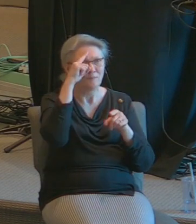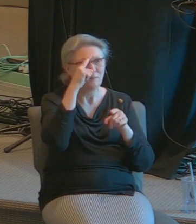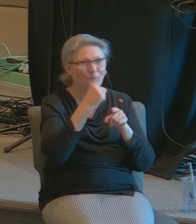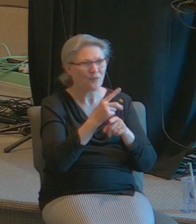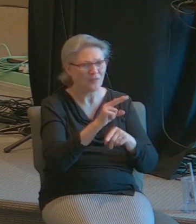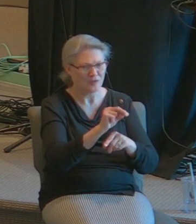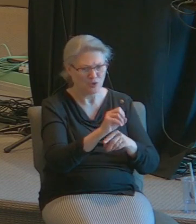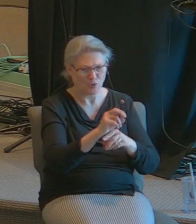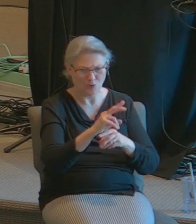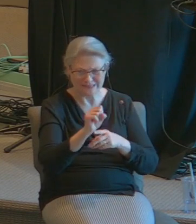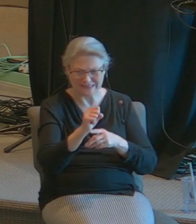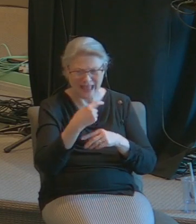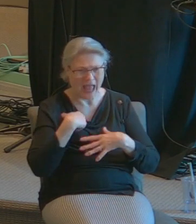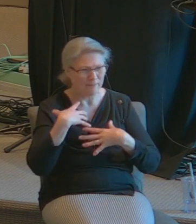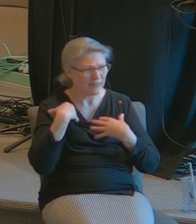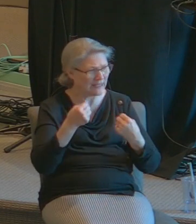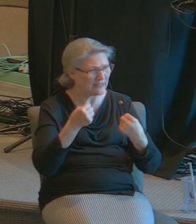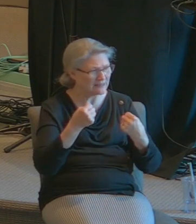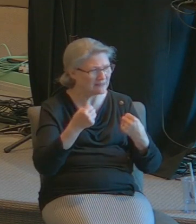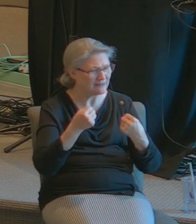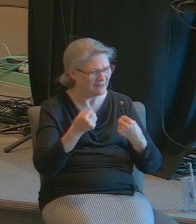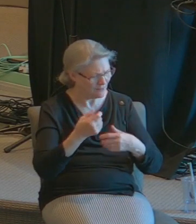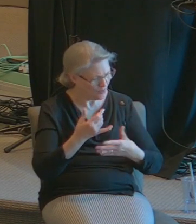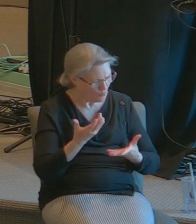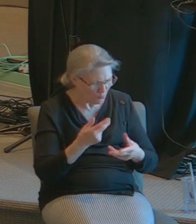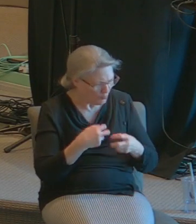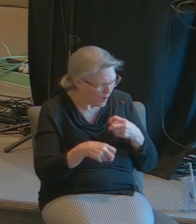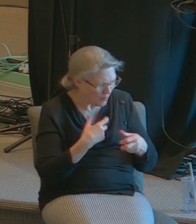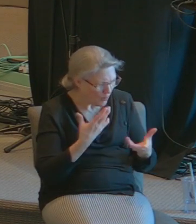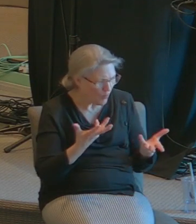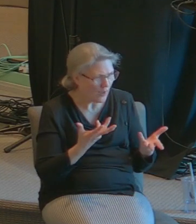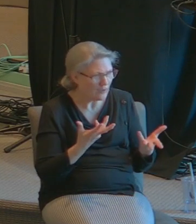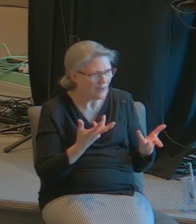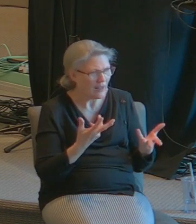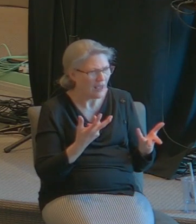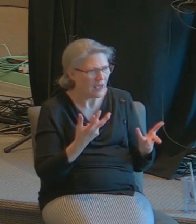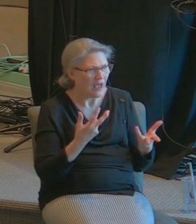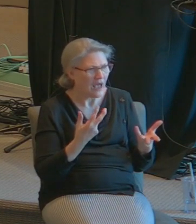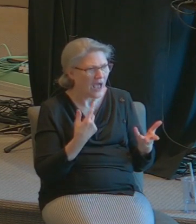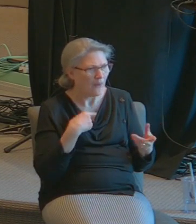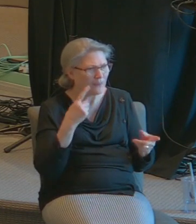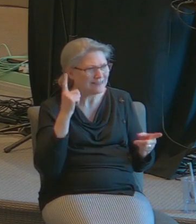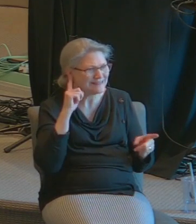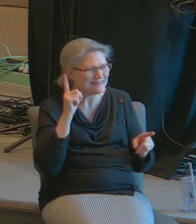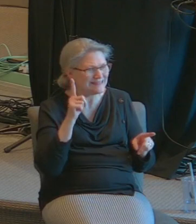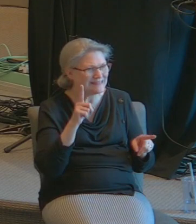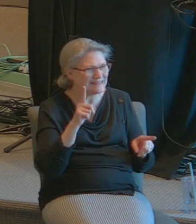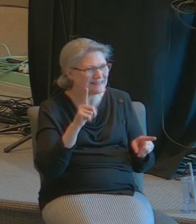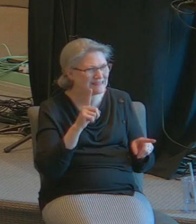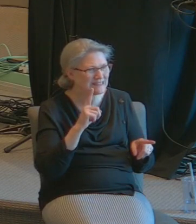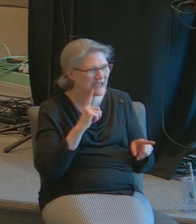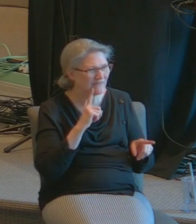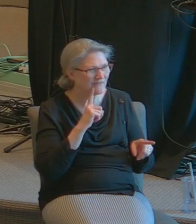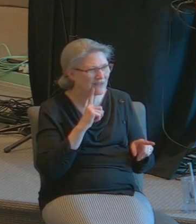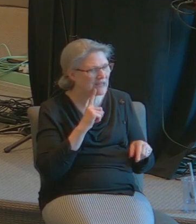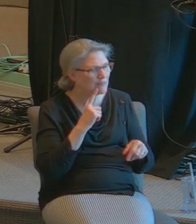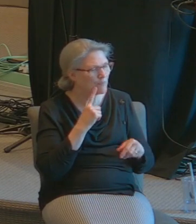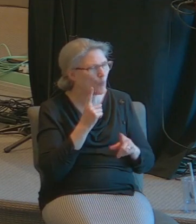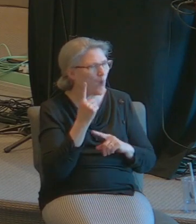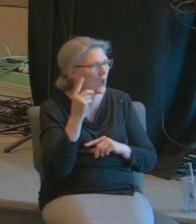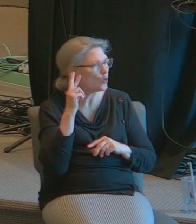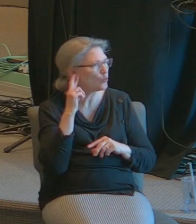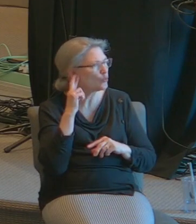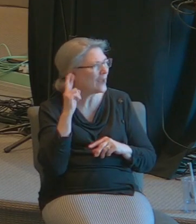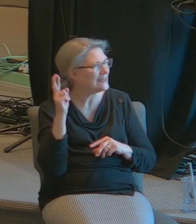Norris I'm healed he said what was the problem she said I was toned deaf I was completely deaf in my right